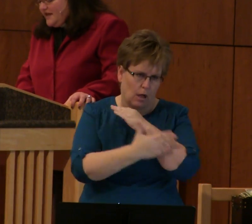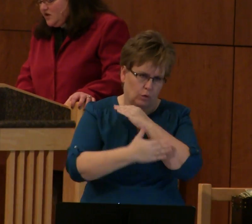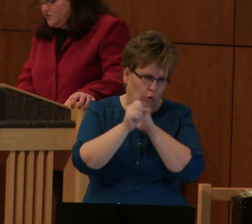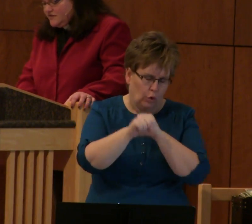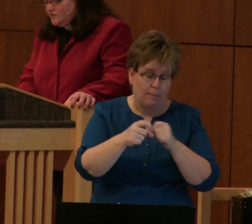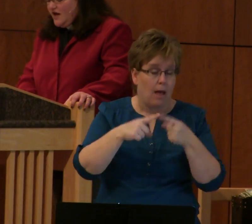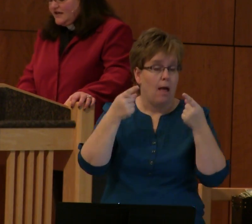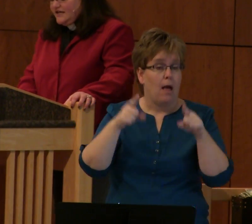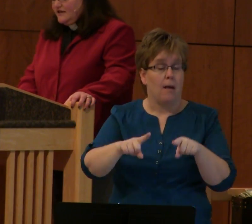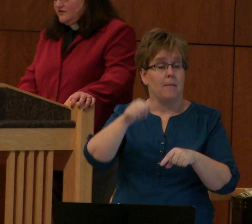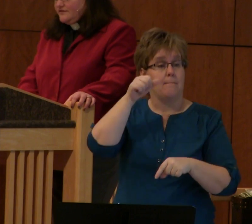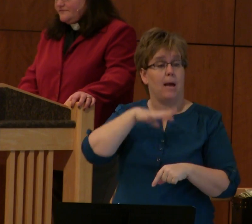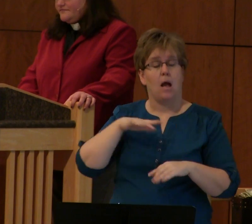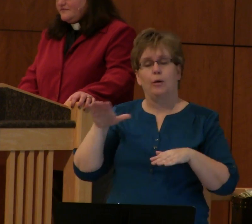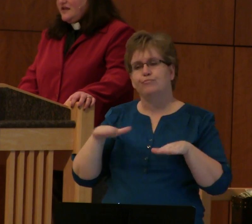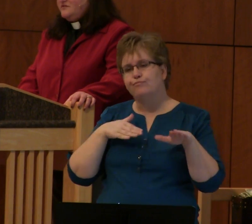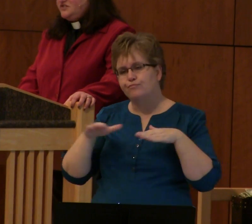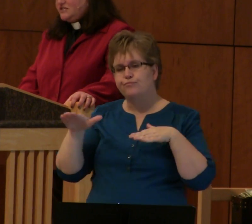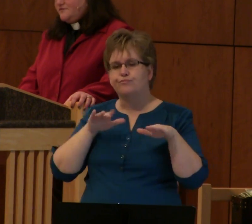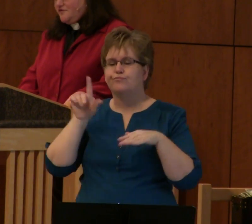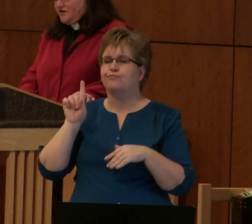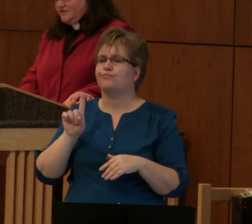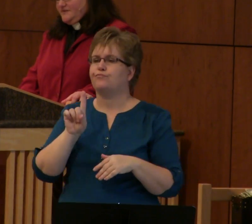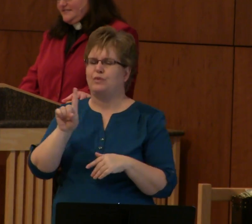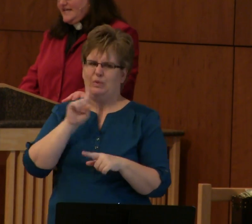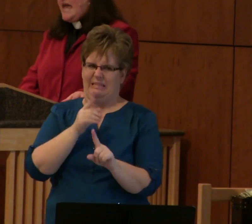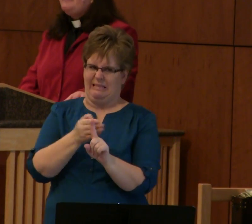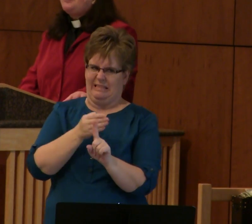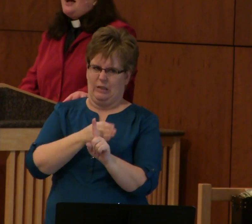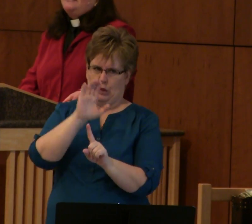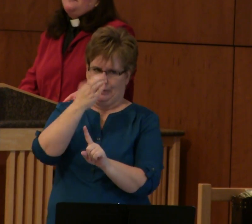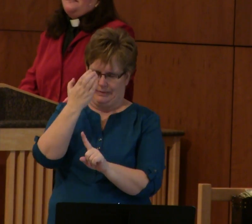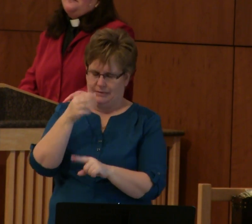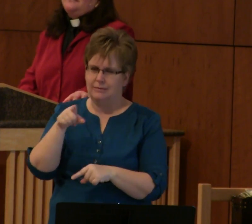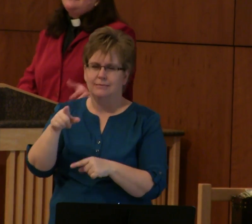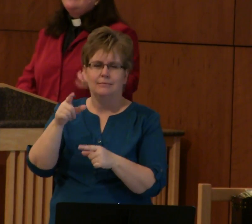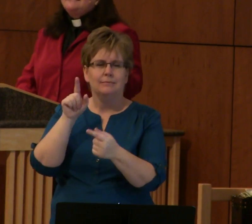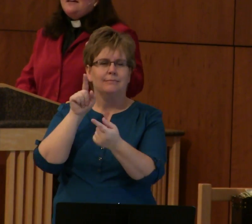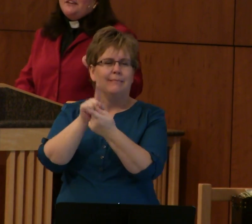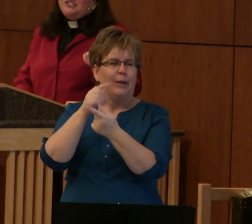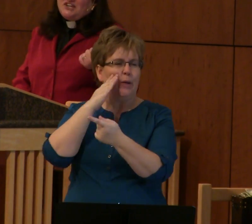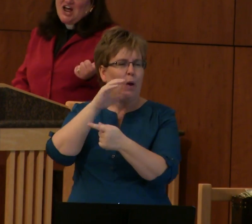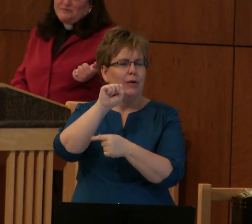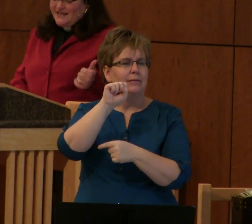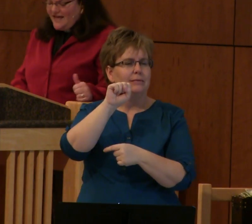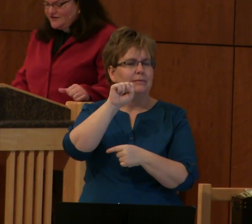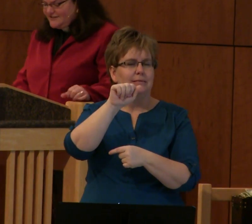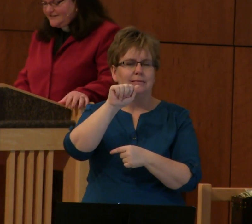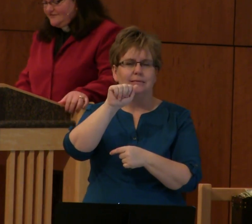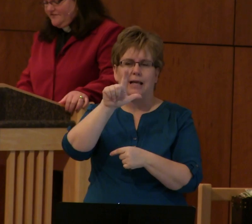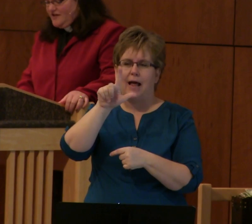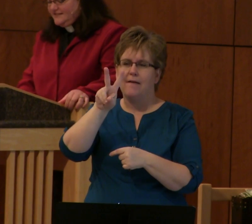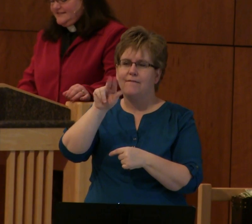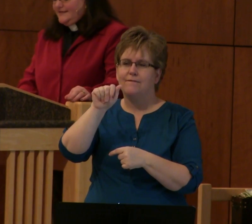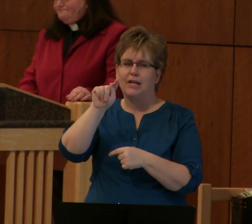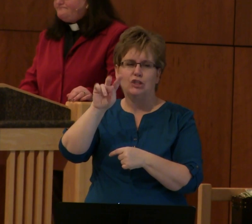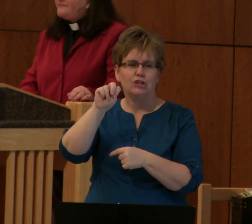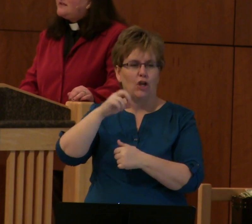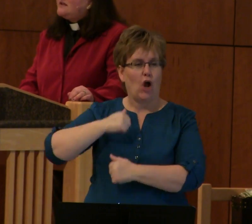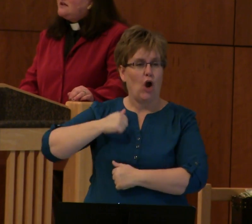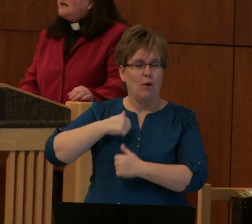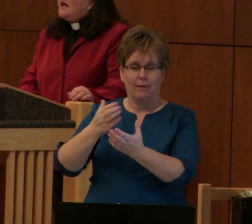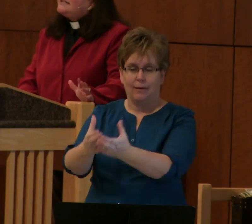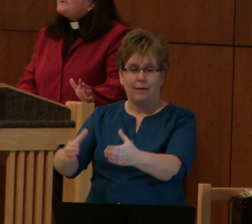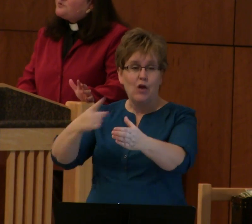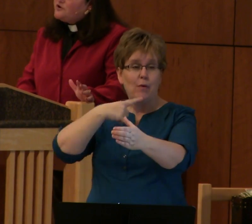there was a man who was walking, and it was just before Christmas. He came across one of those Salvation Army kettles. We have all seen them.